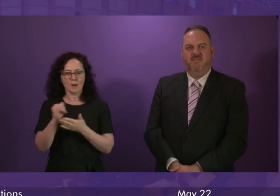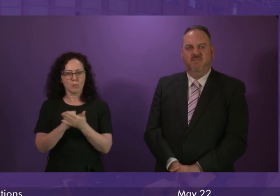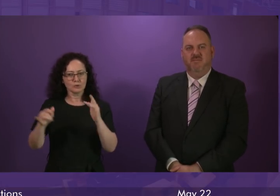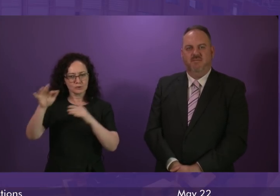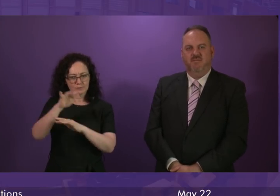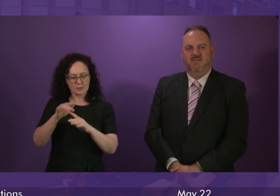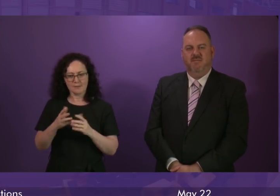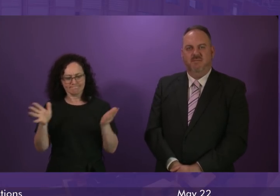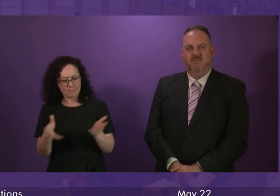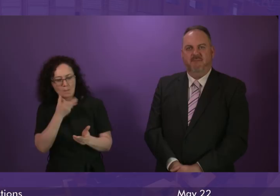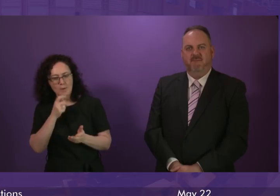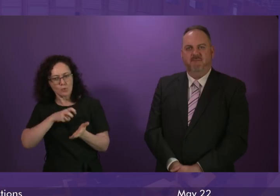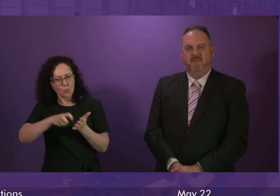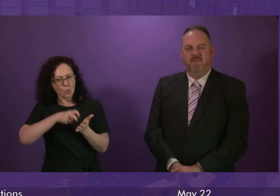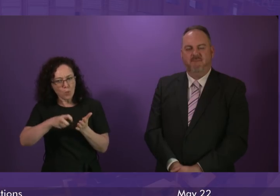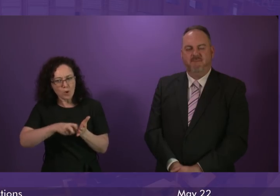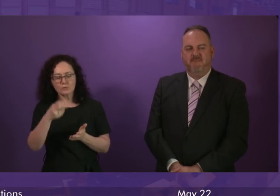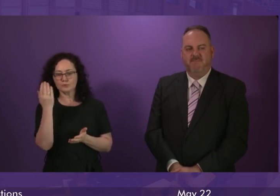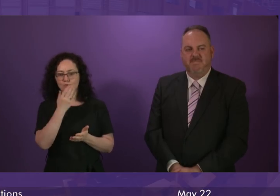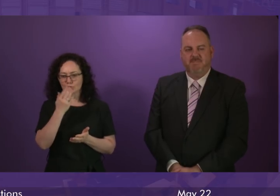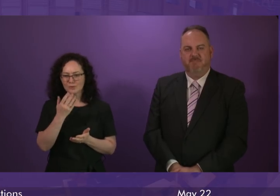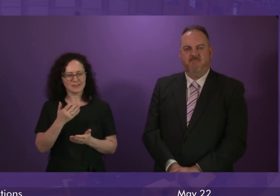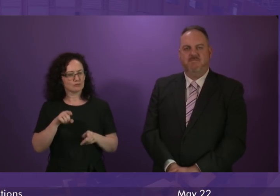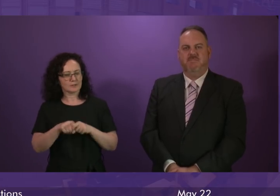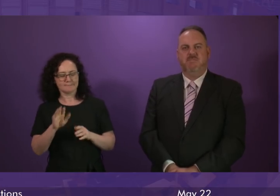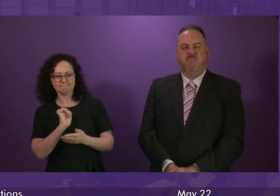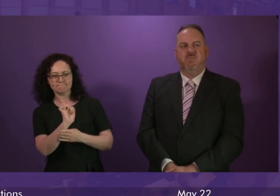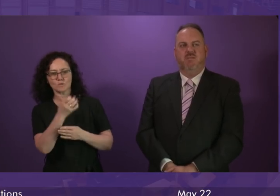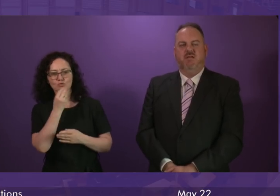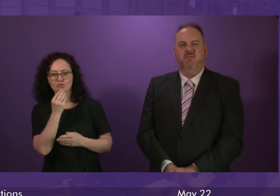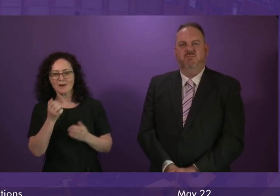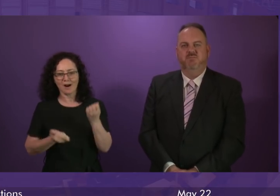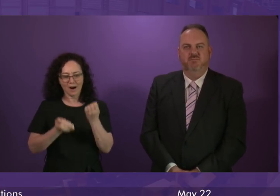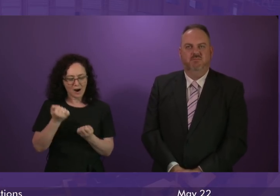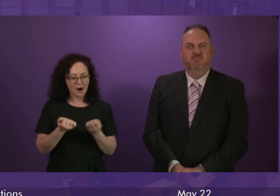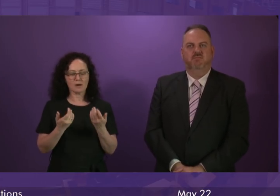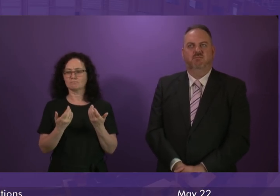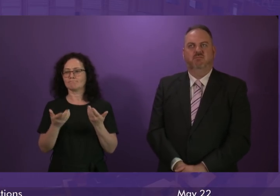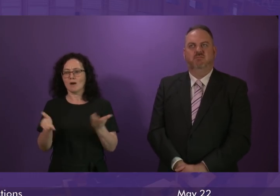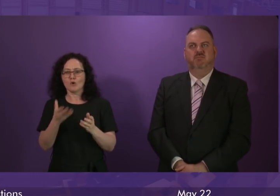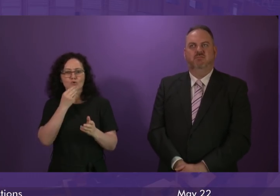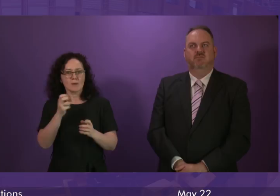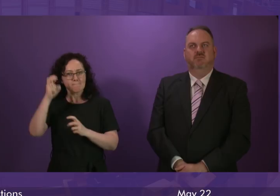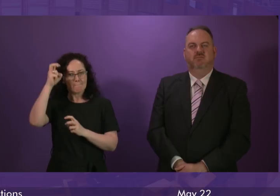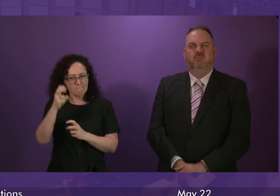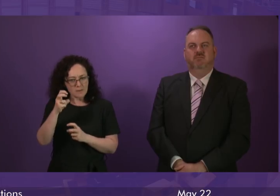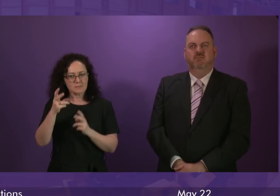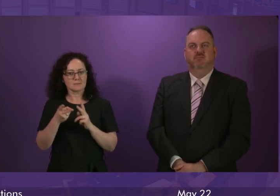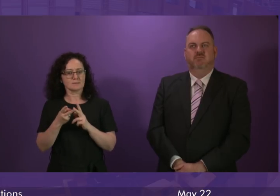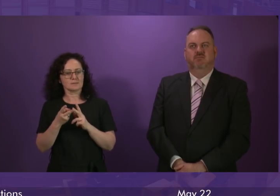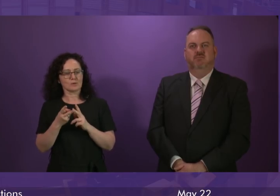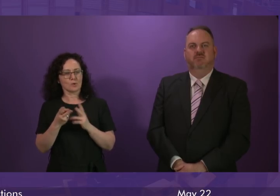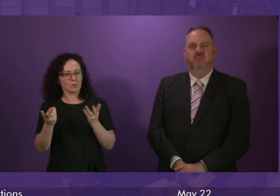instead of using their car, investing in cleaner vehicles, buses and cars, investing in the technology